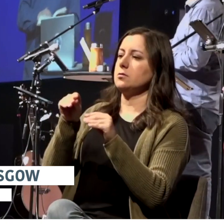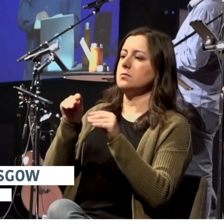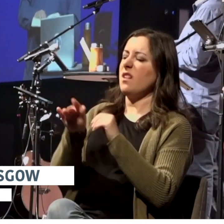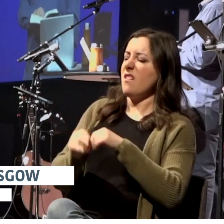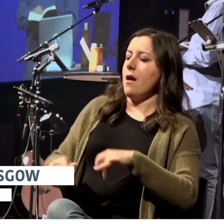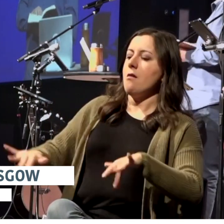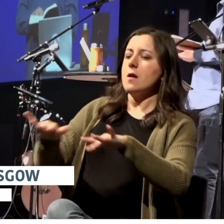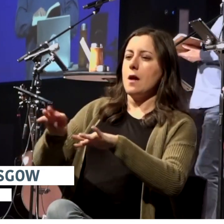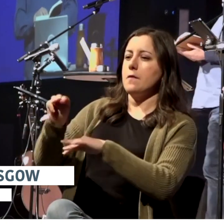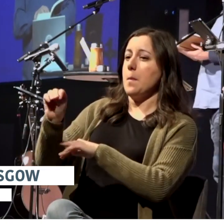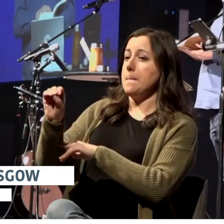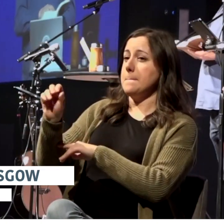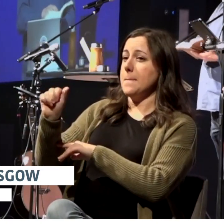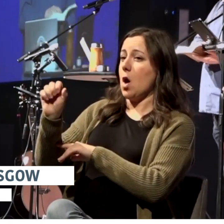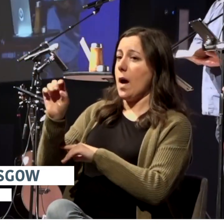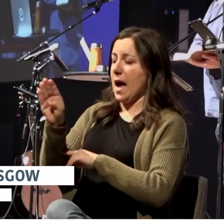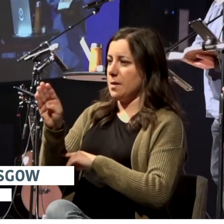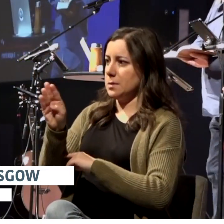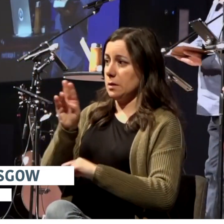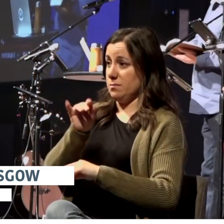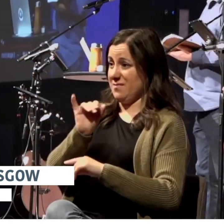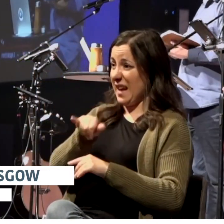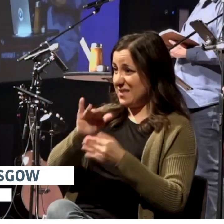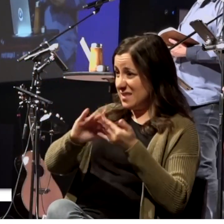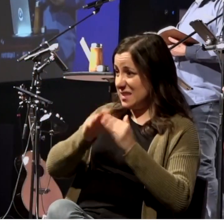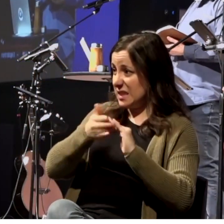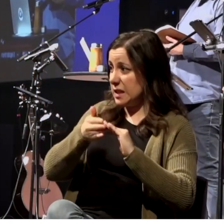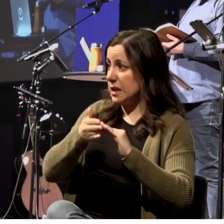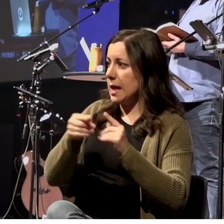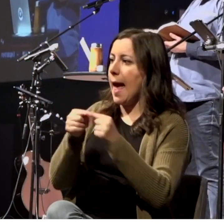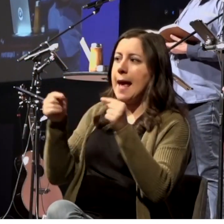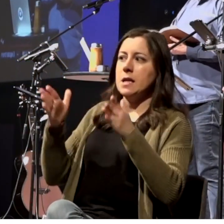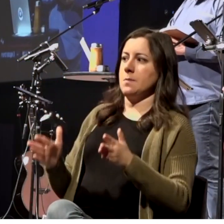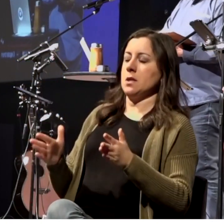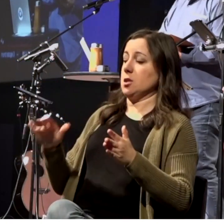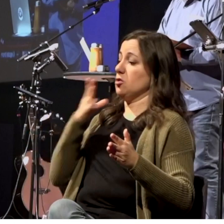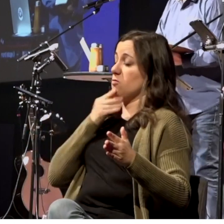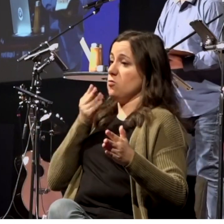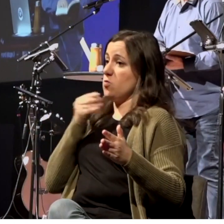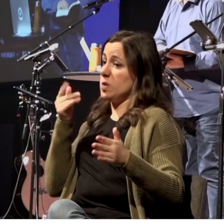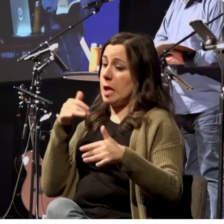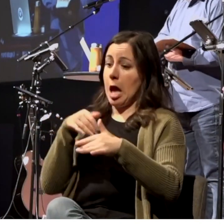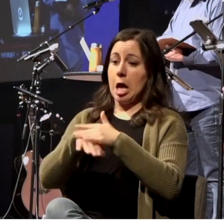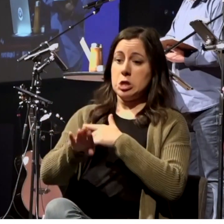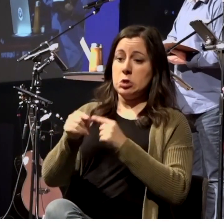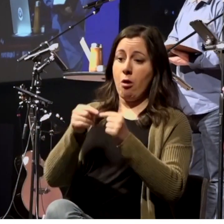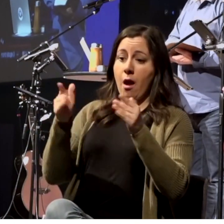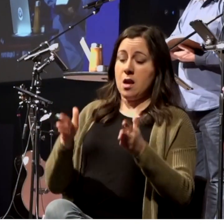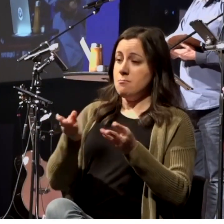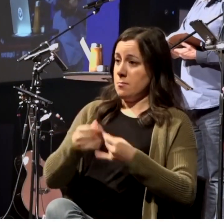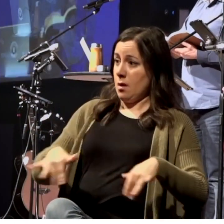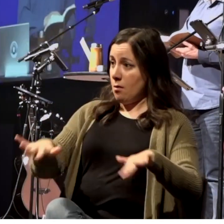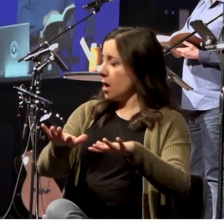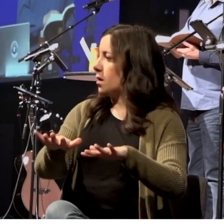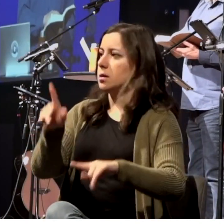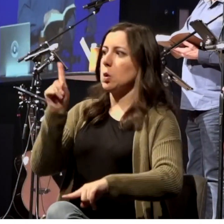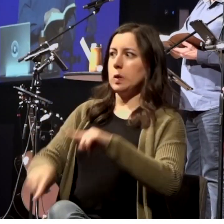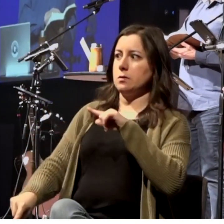is enemy territory. Jews were not supposed to go into enemy territory. And so